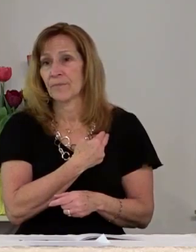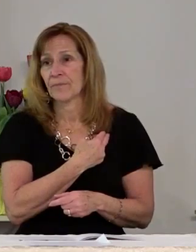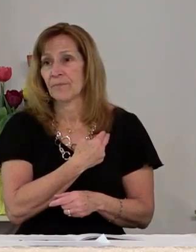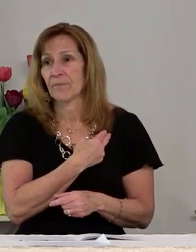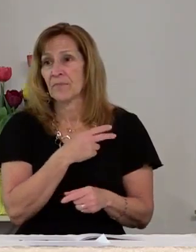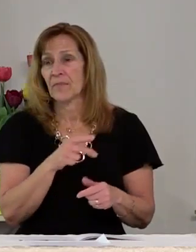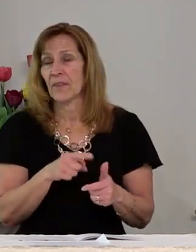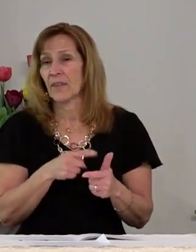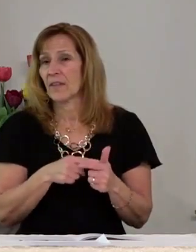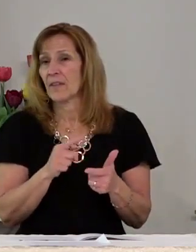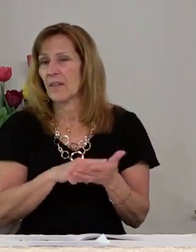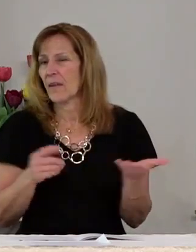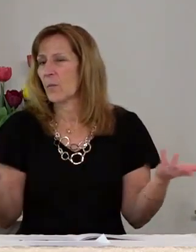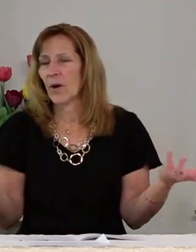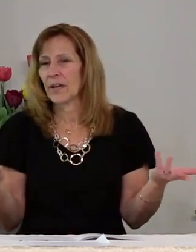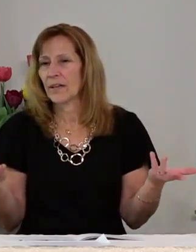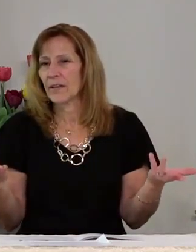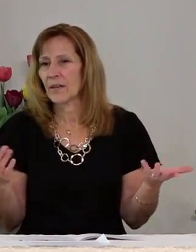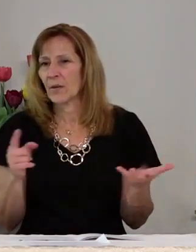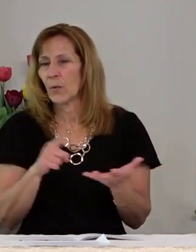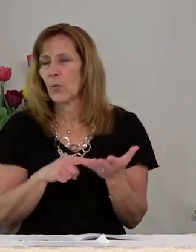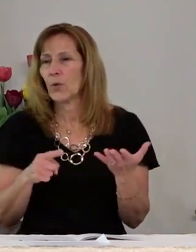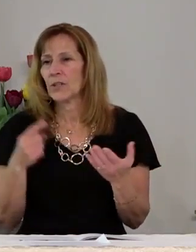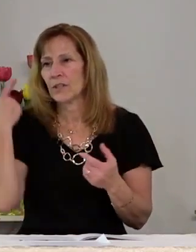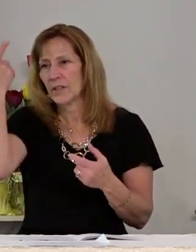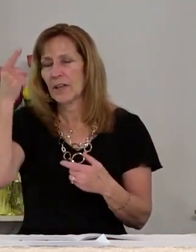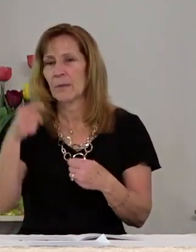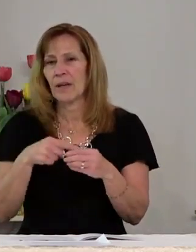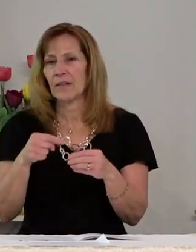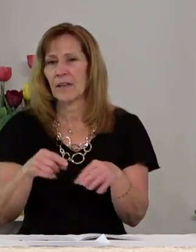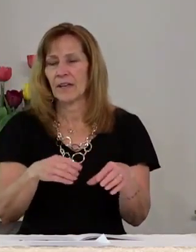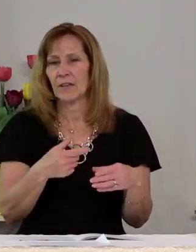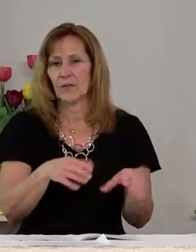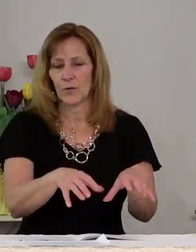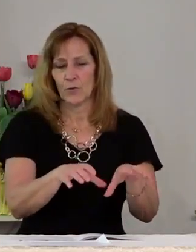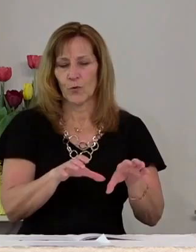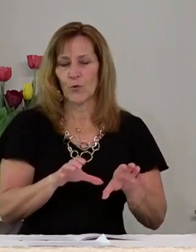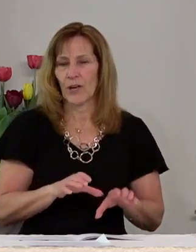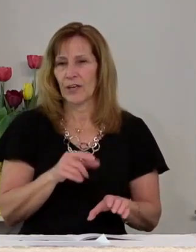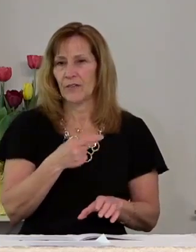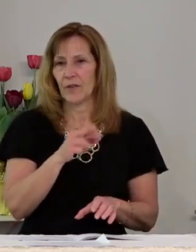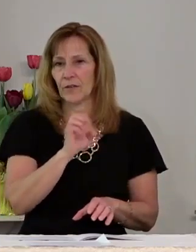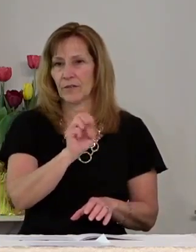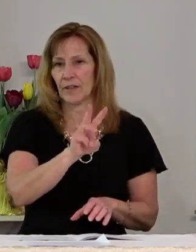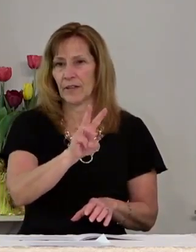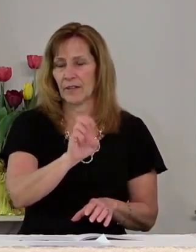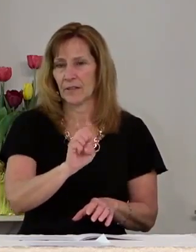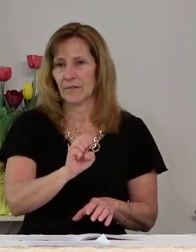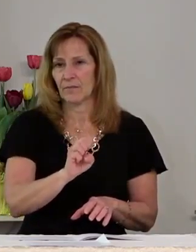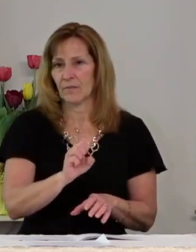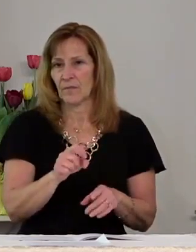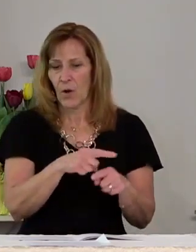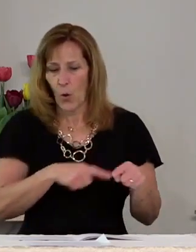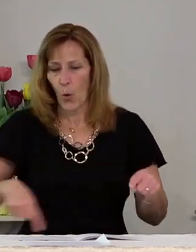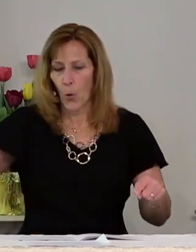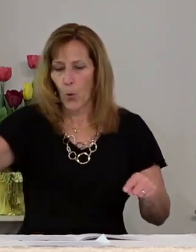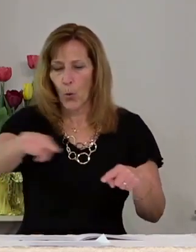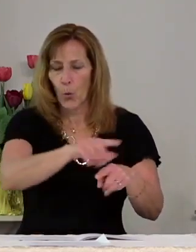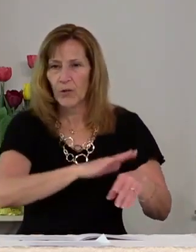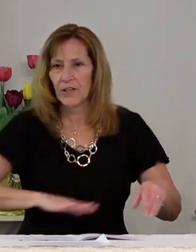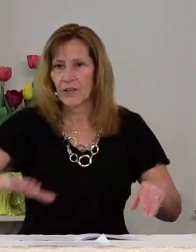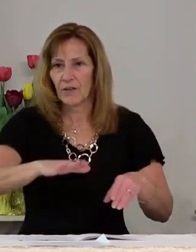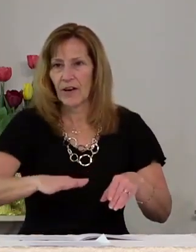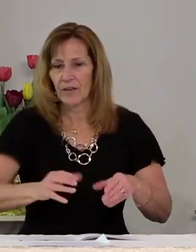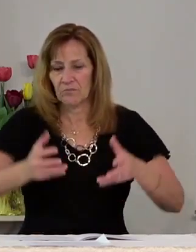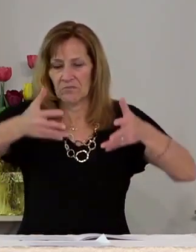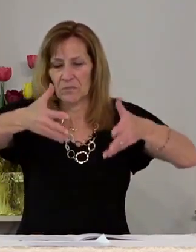but then what? What do you make of the grave? A hole in the ground into which we